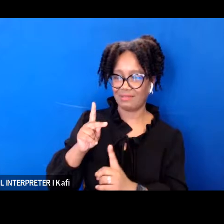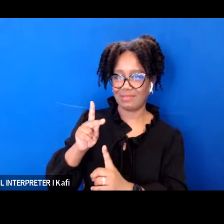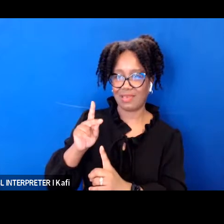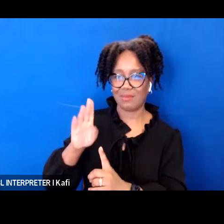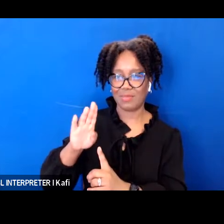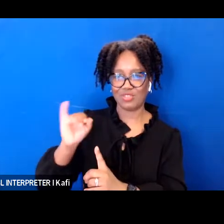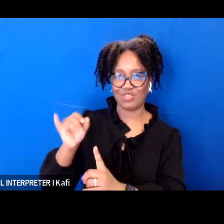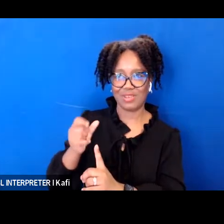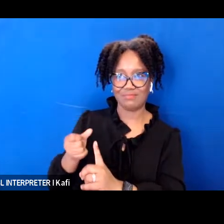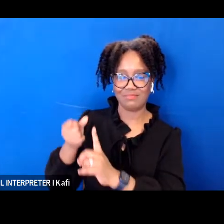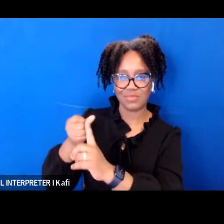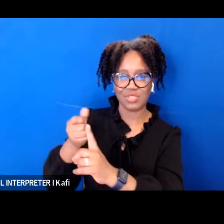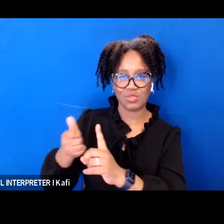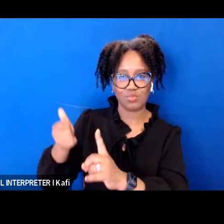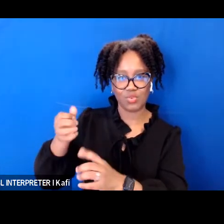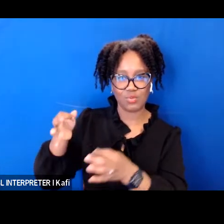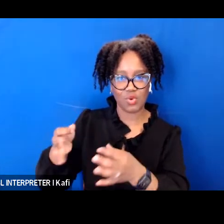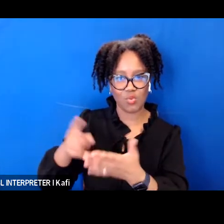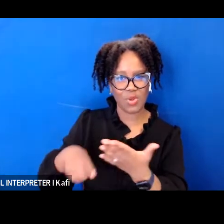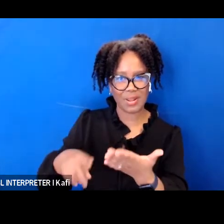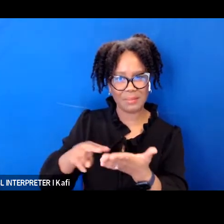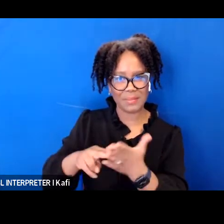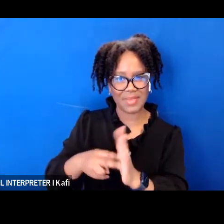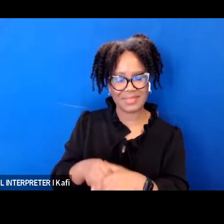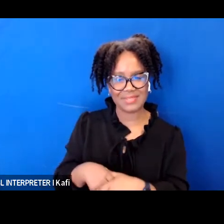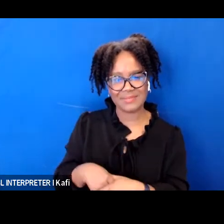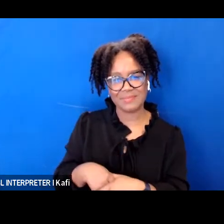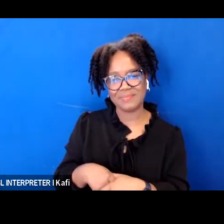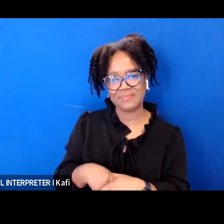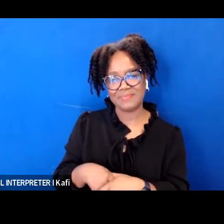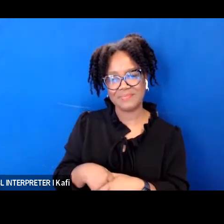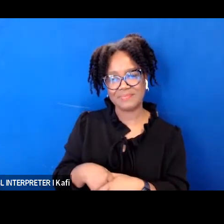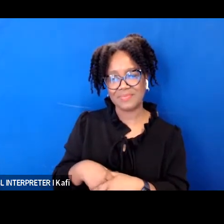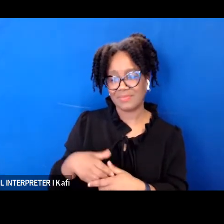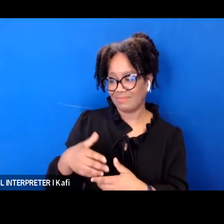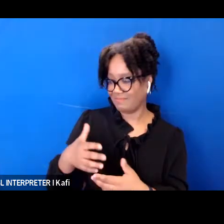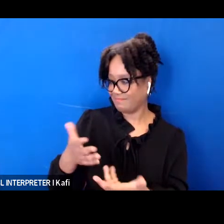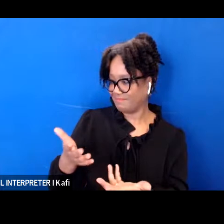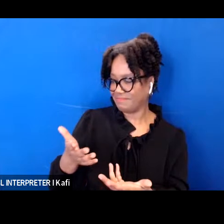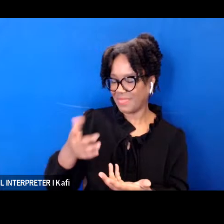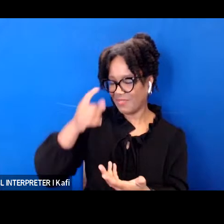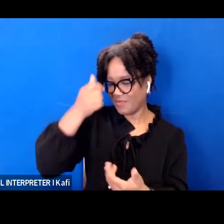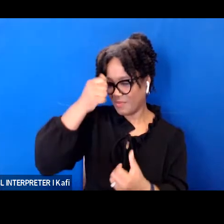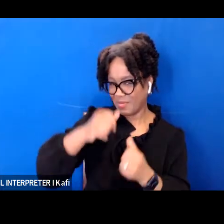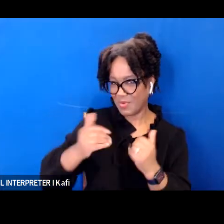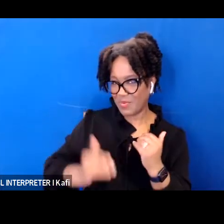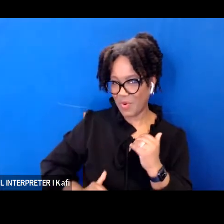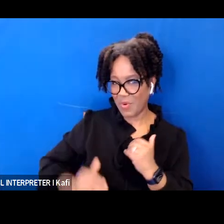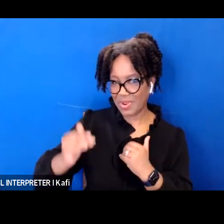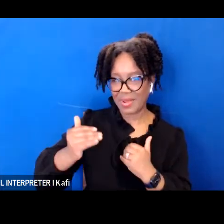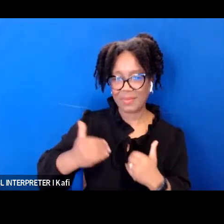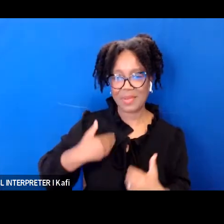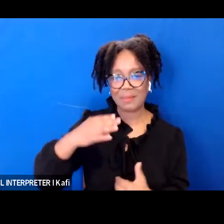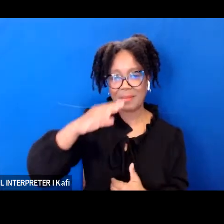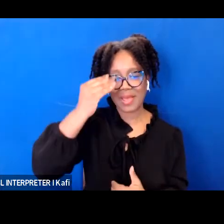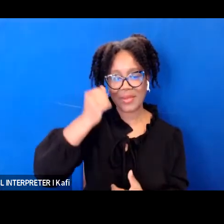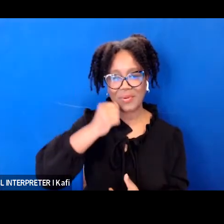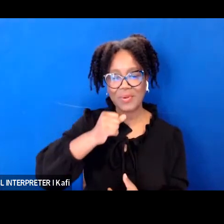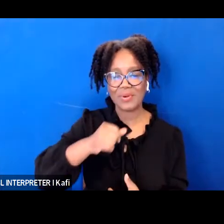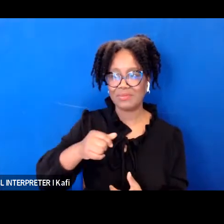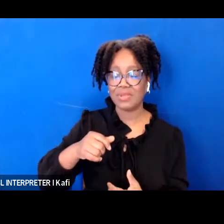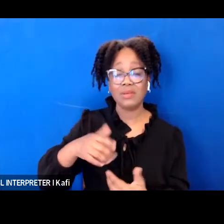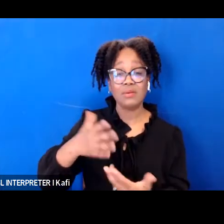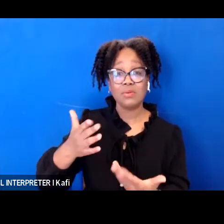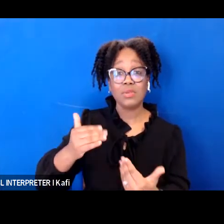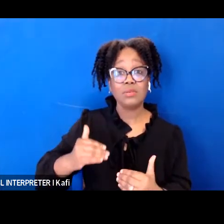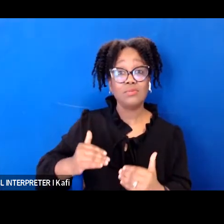growing up kids are told that they can be anything they want but then they become teenagers and young adults and